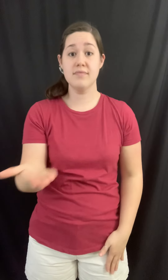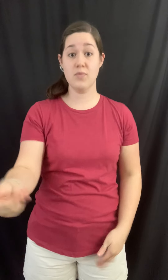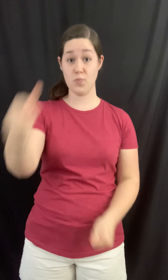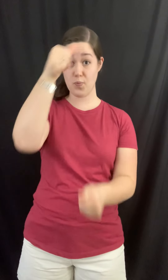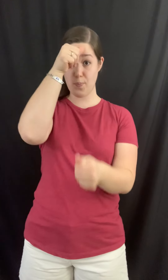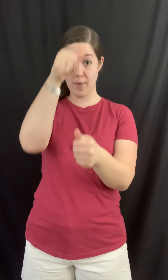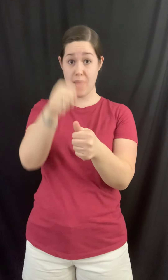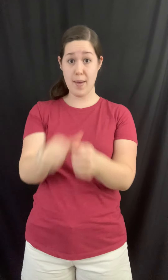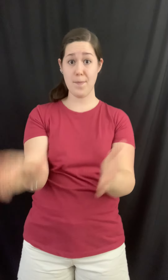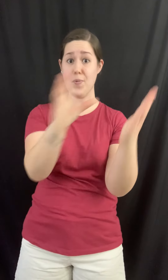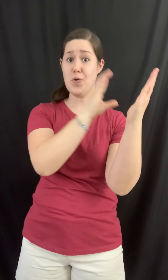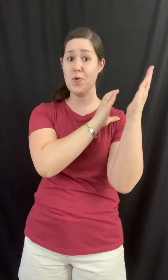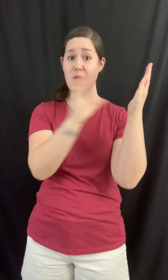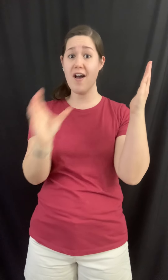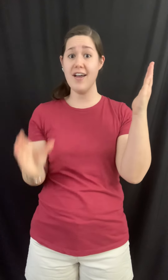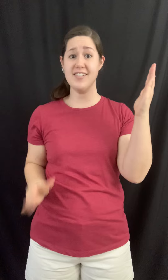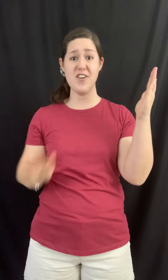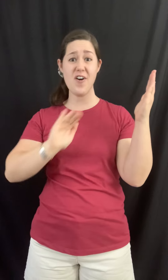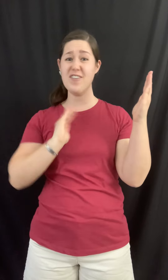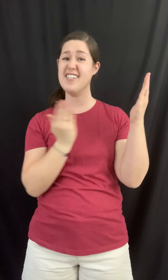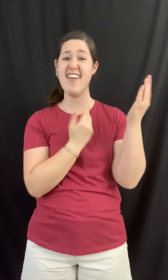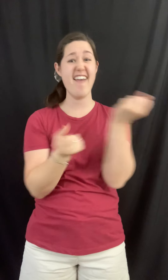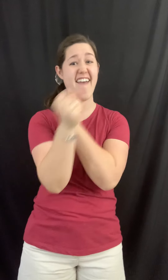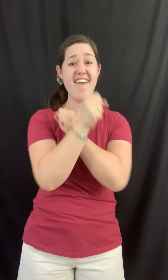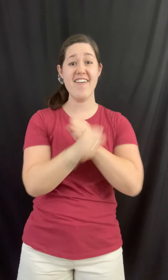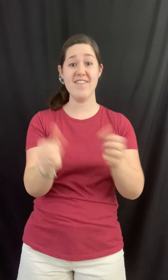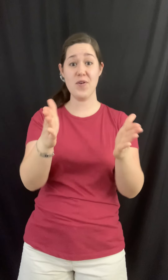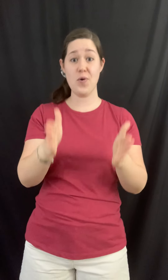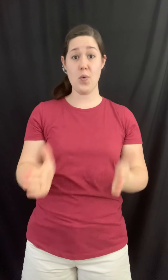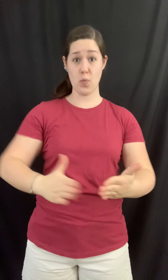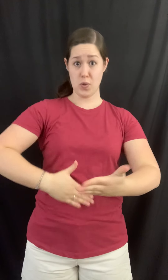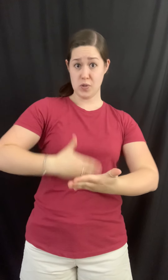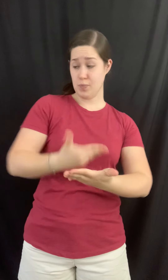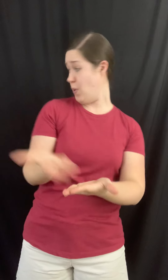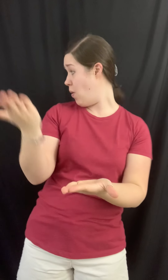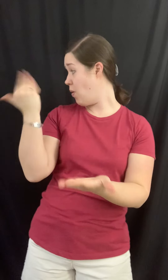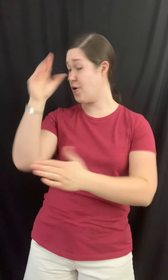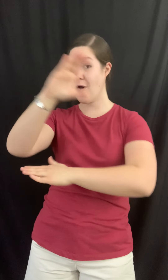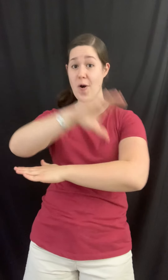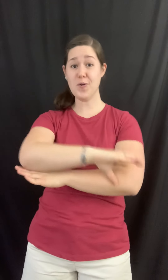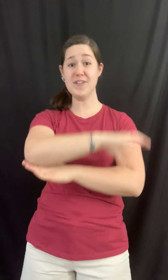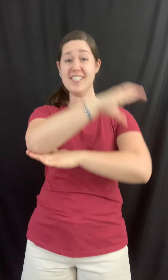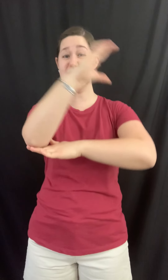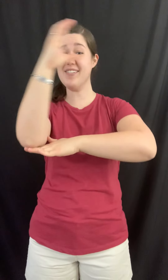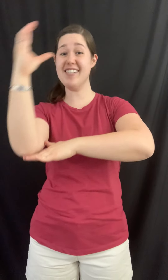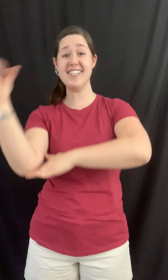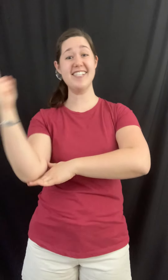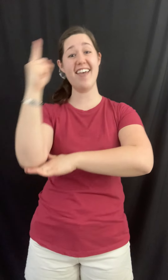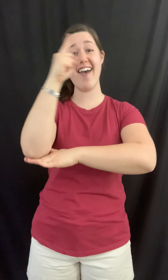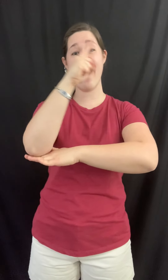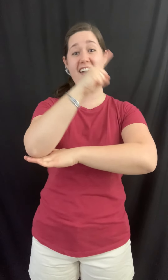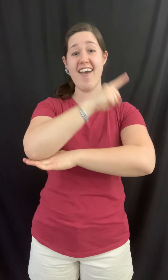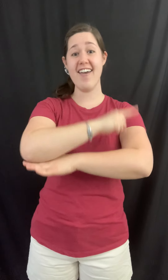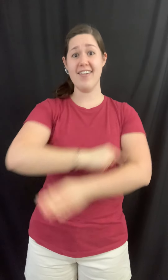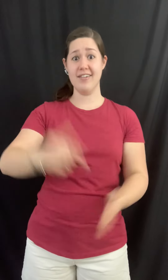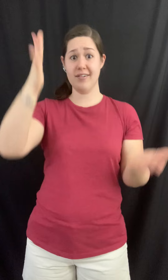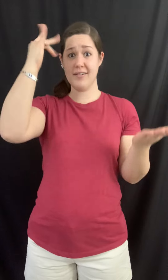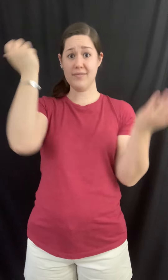Remember Christ our Savior was born on Christmas Day to